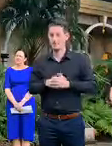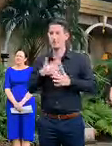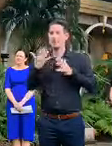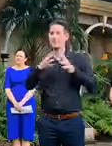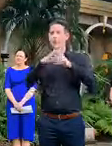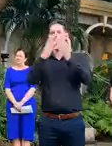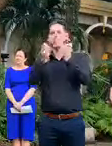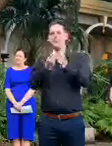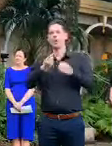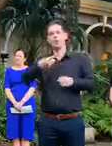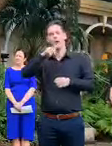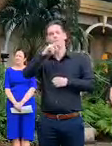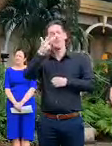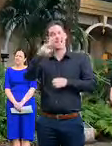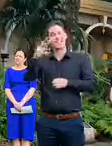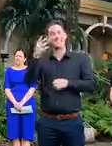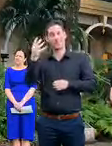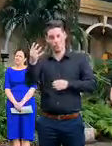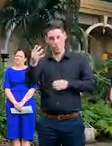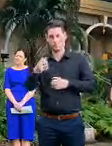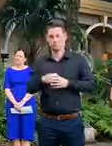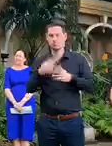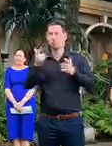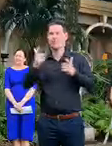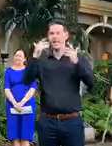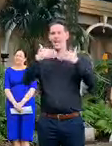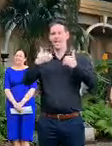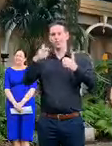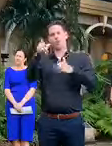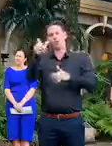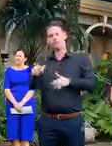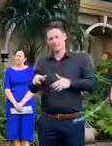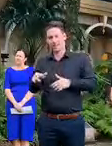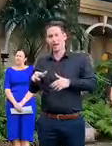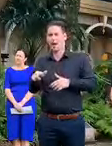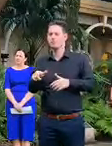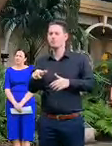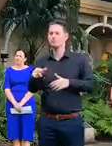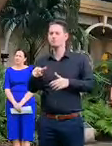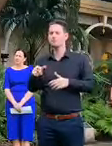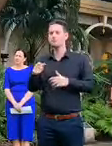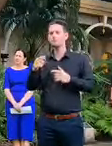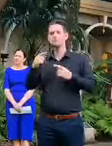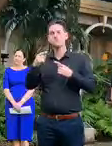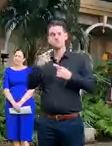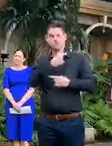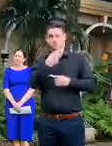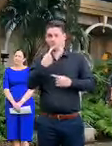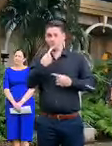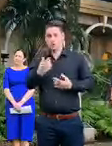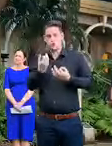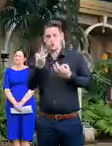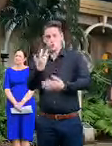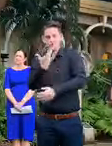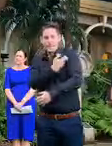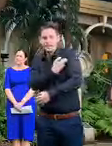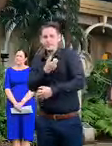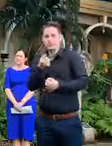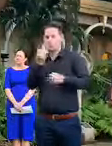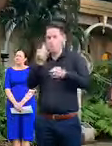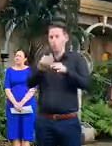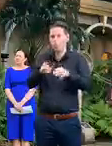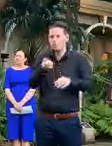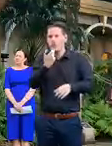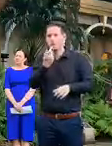184. The Chief Health Officer has just outlined how there is no vaccine and no treatment for